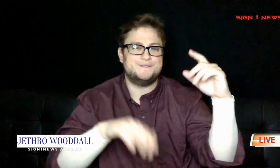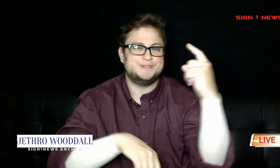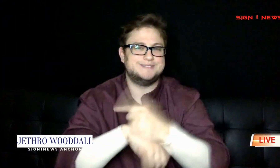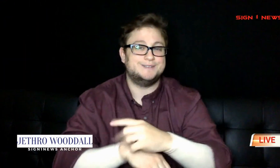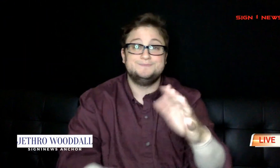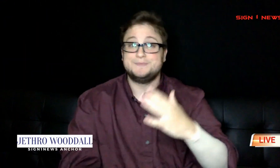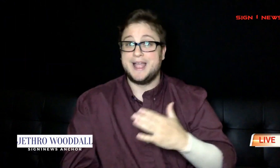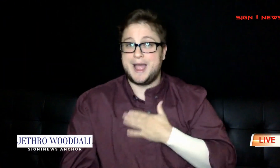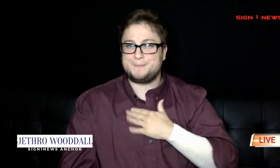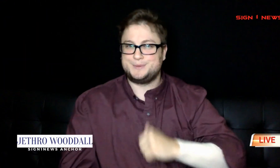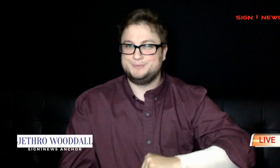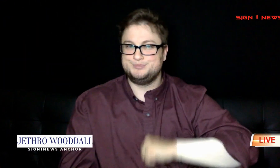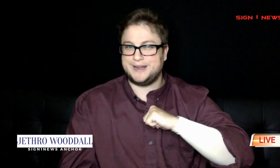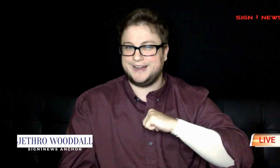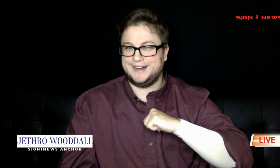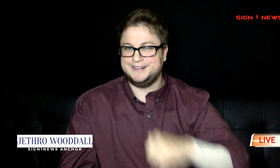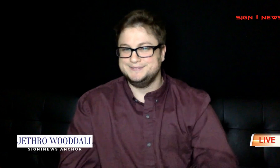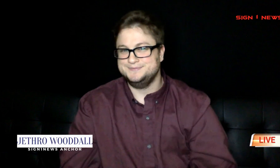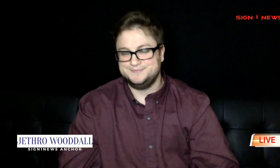day, everybody. Happy Pride.